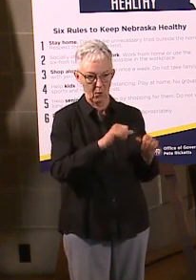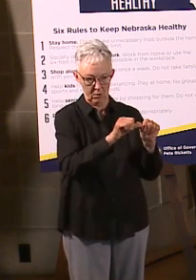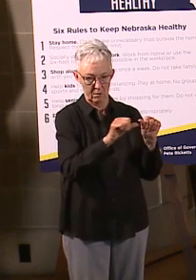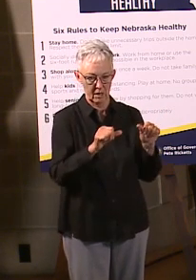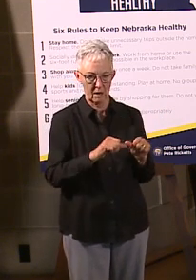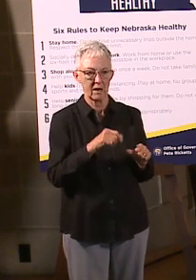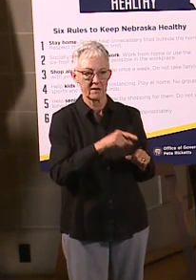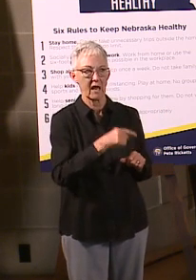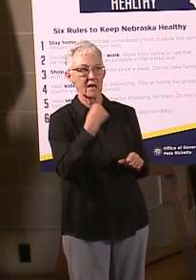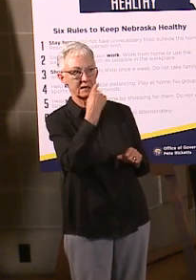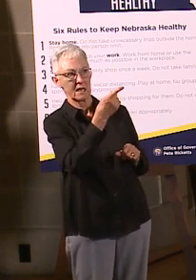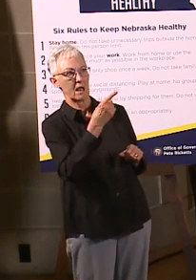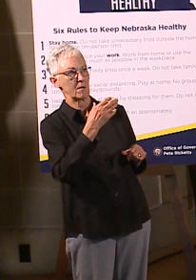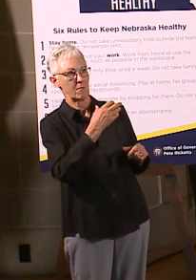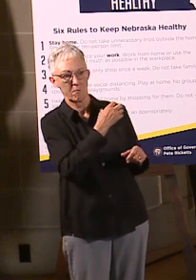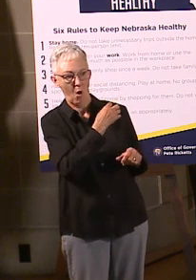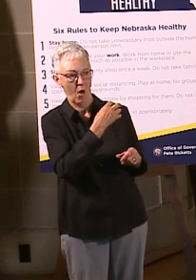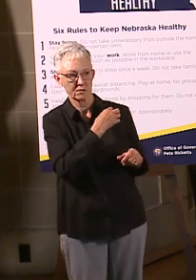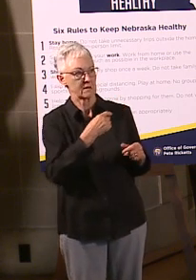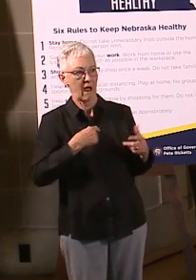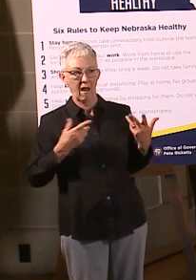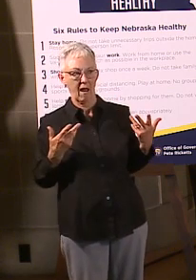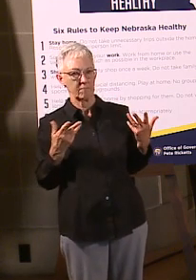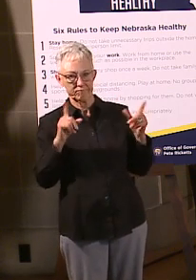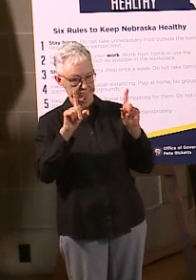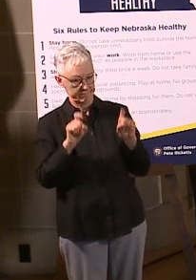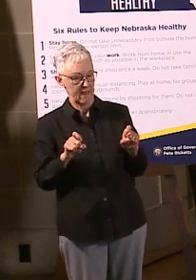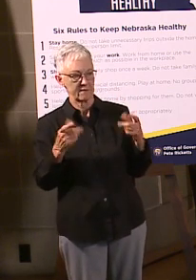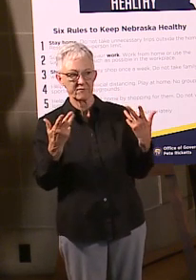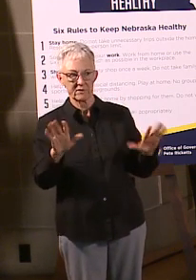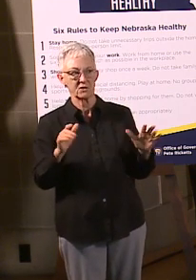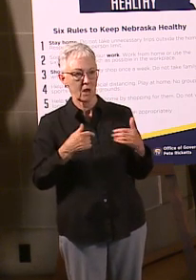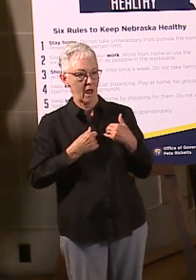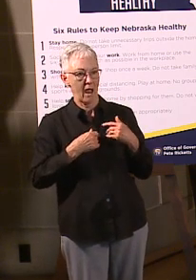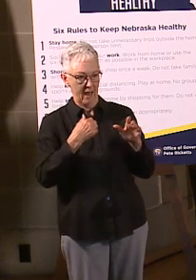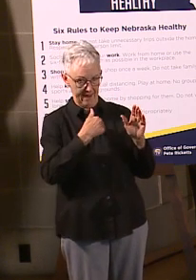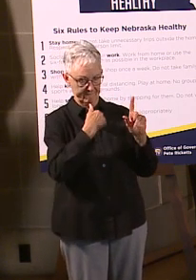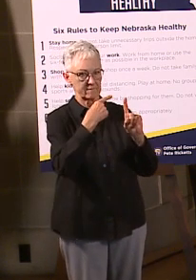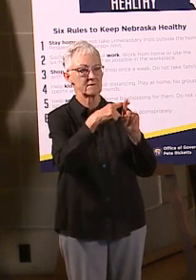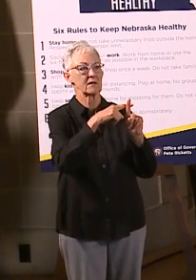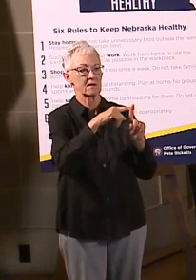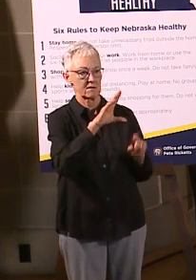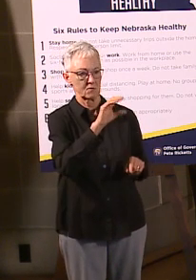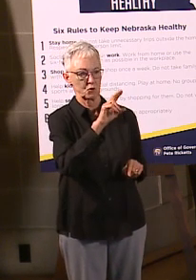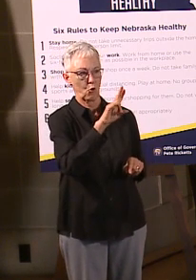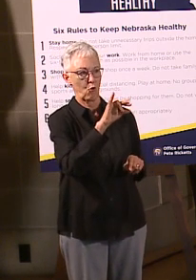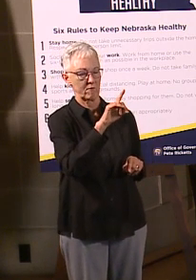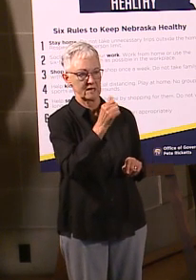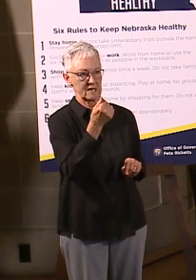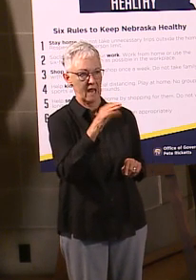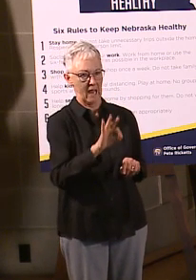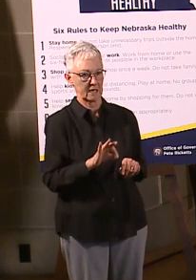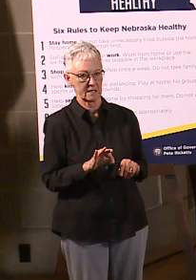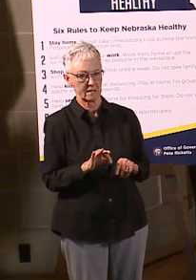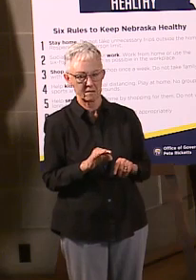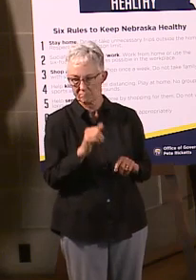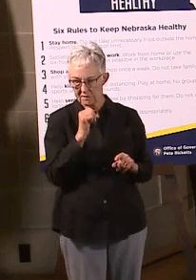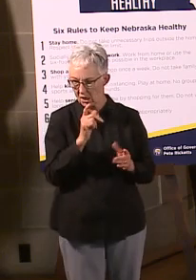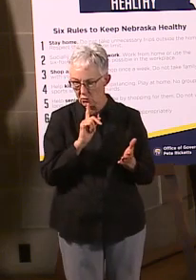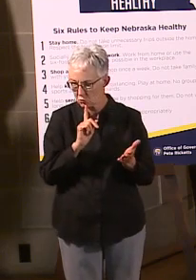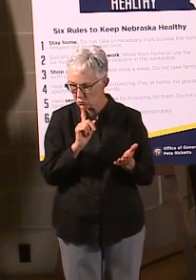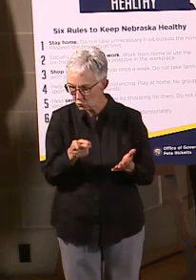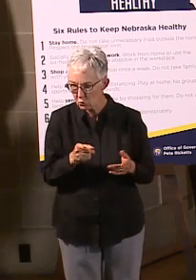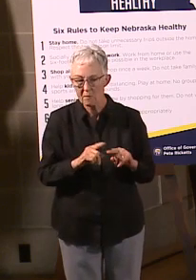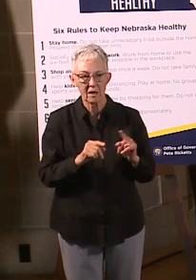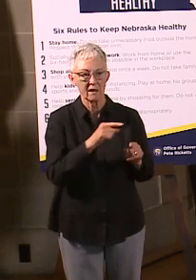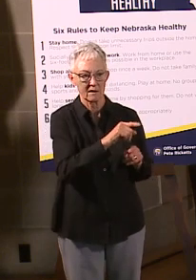COVID-19, but it's not true. That person then filed for unemployment. Is there a way for employers to check if